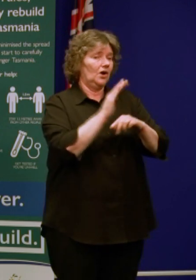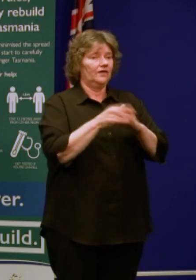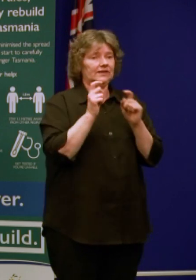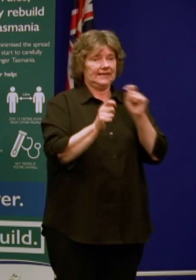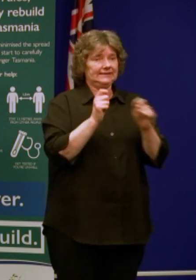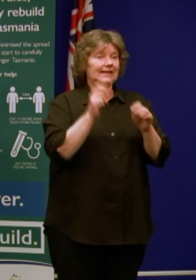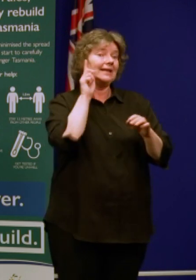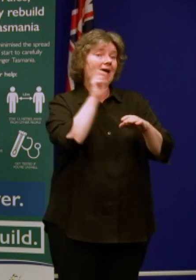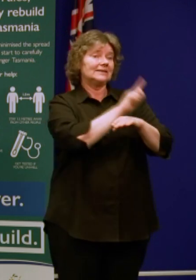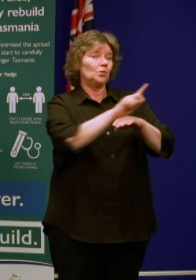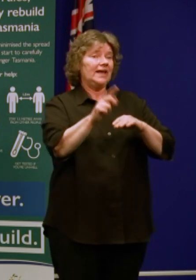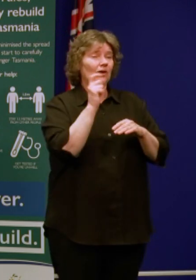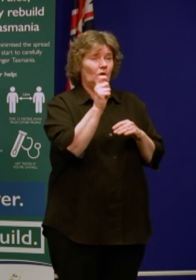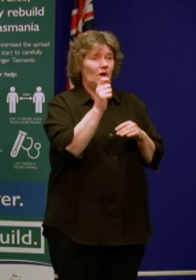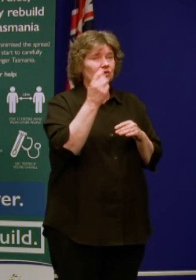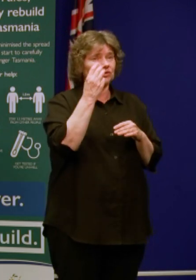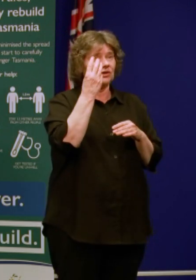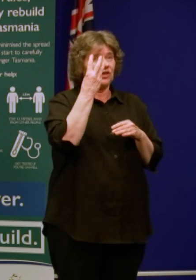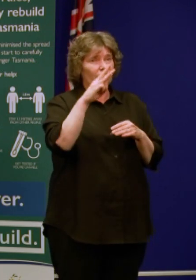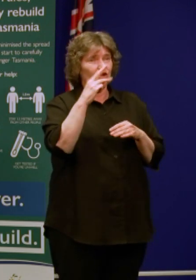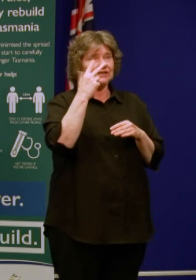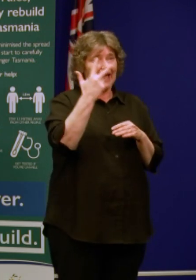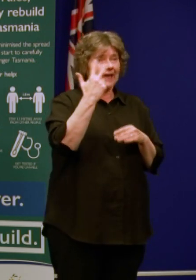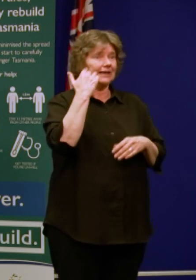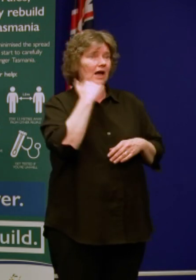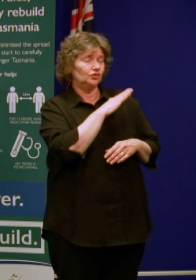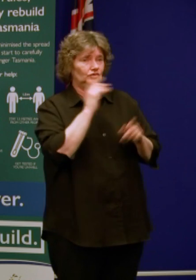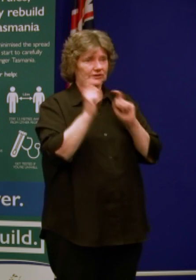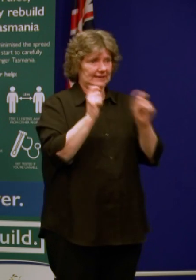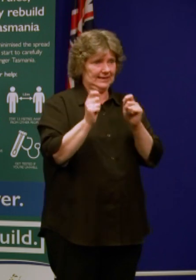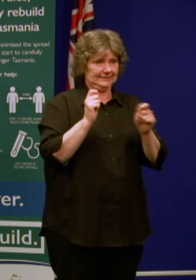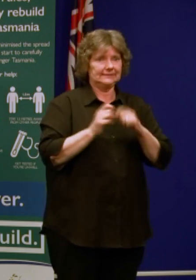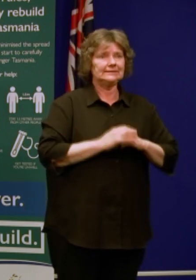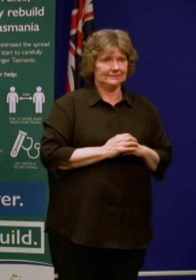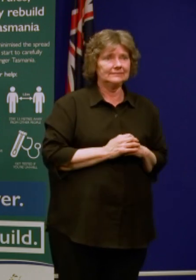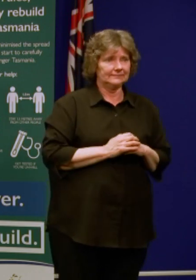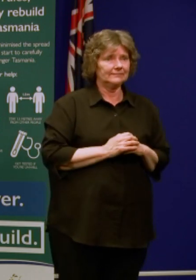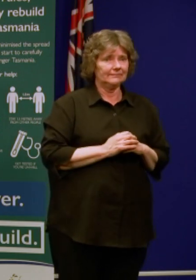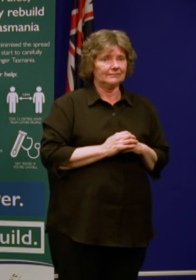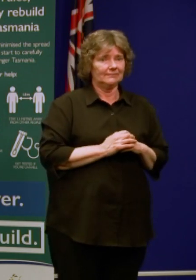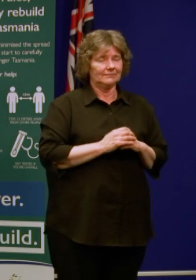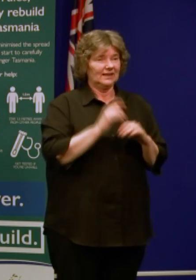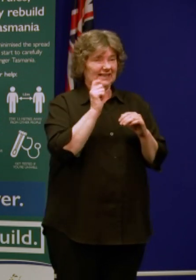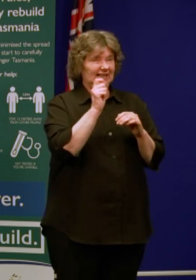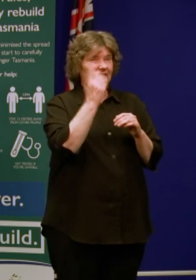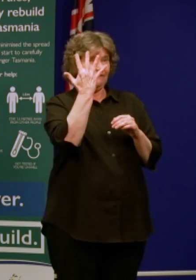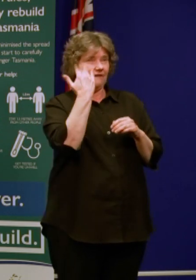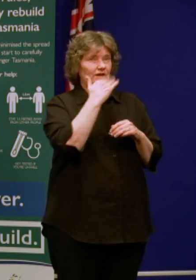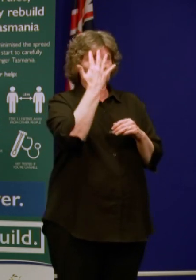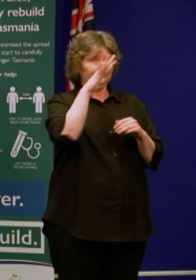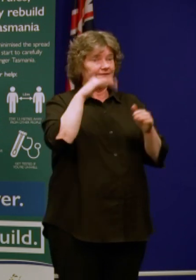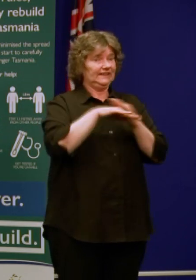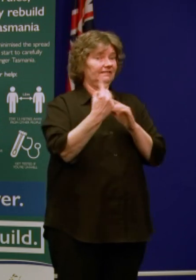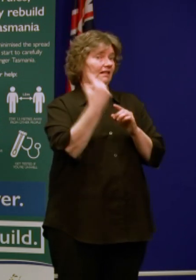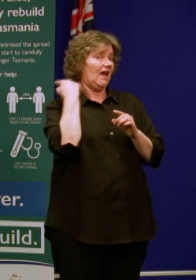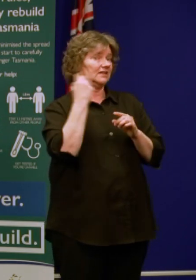tests have been conducted. Over nearly 550 in the last 24